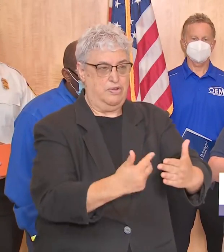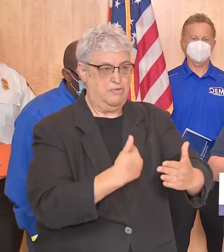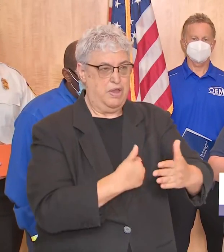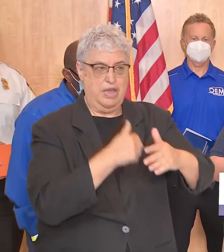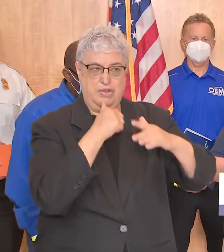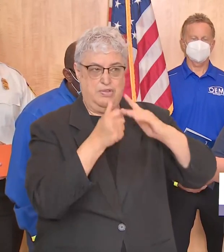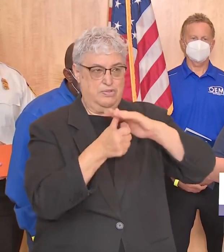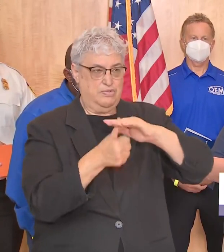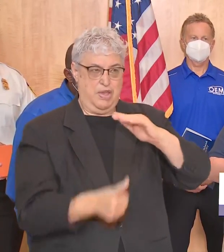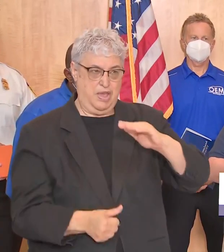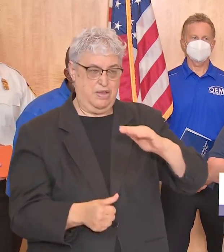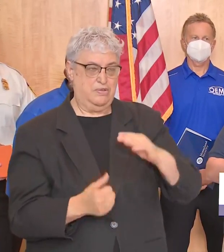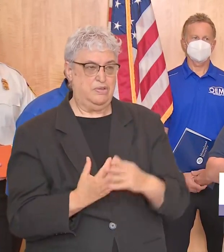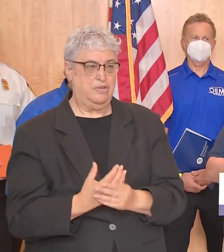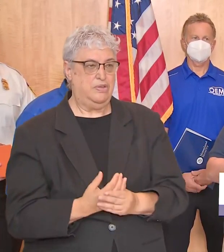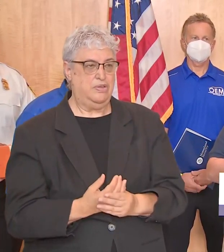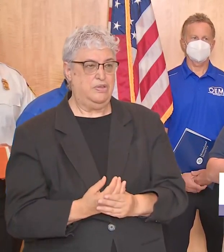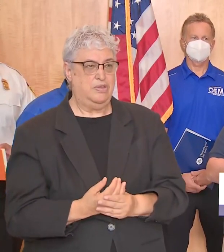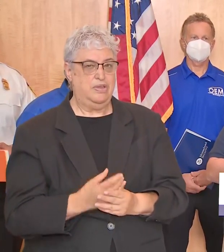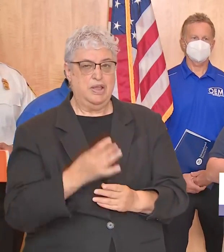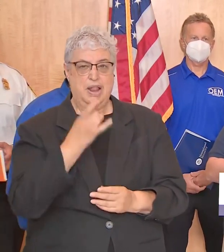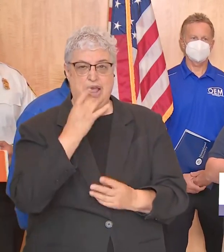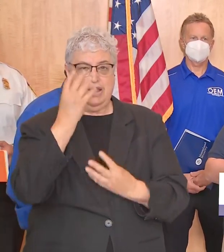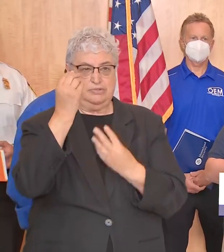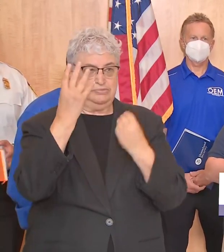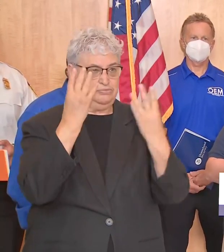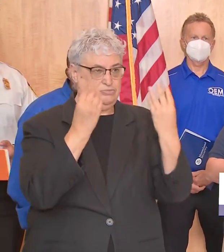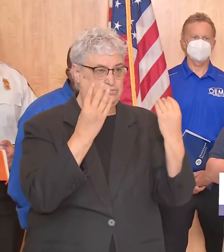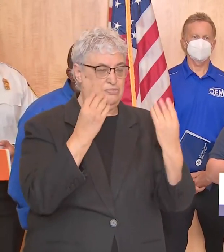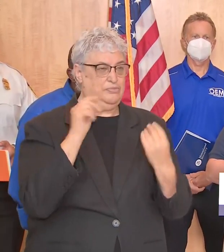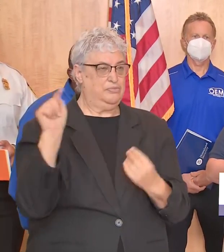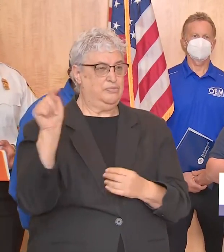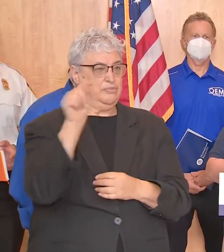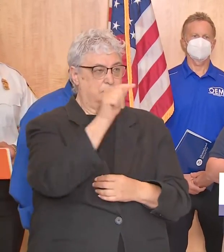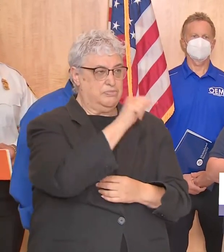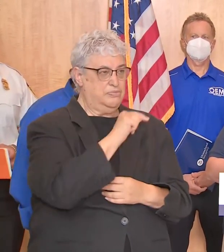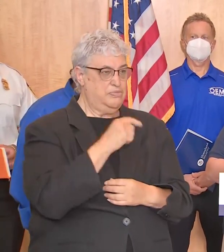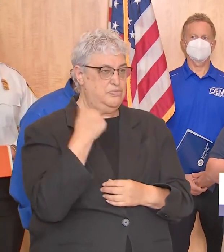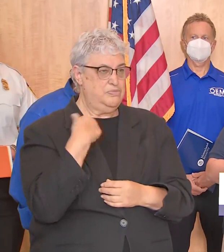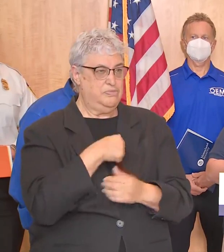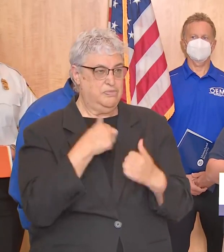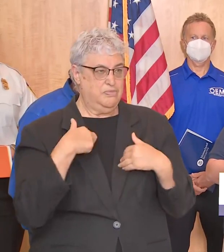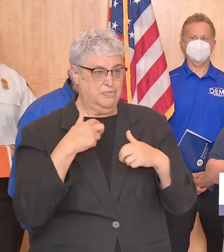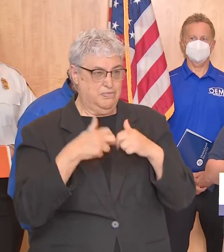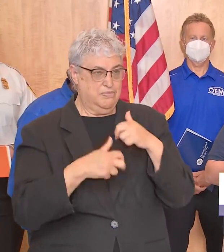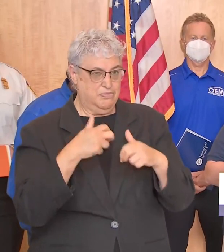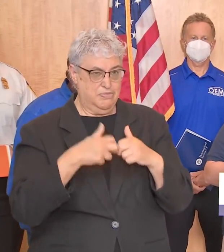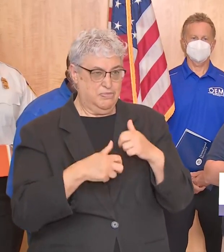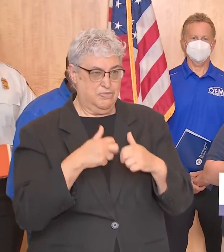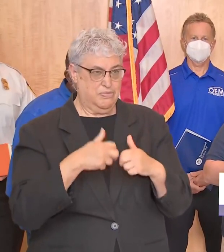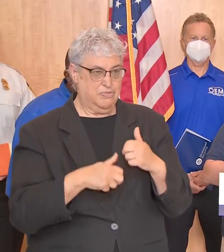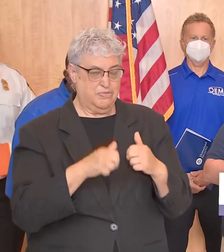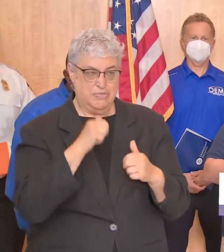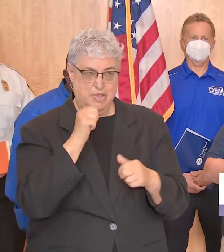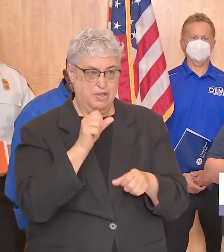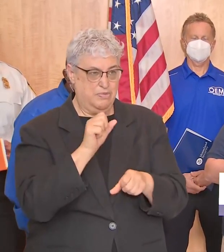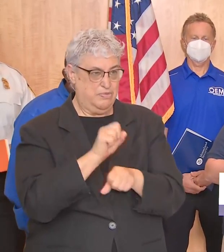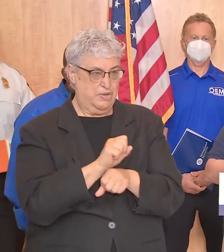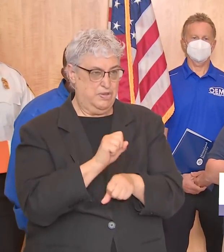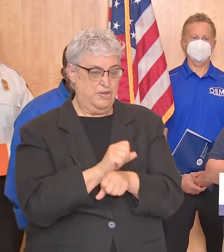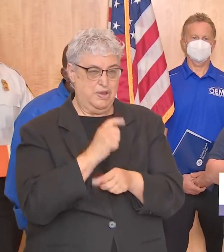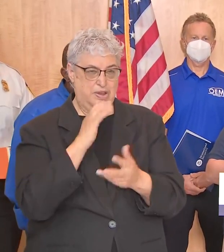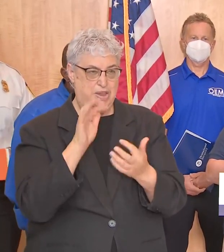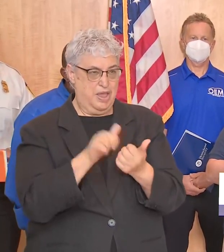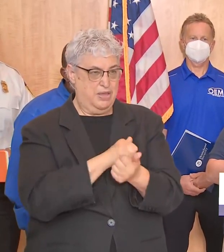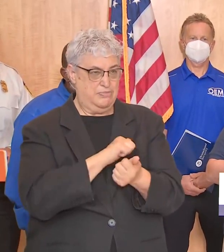our signal crews will be out to uh evaluate the the areas where we have signals that are that are either not have power or